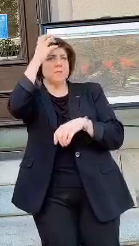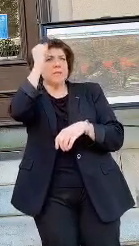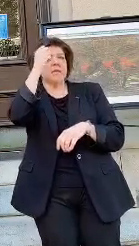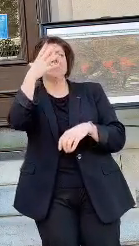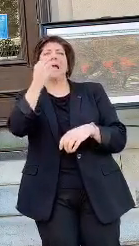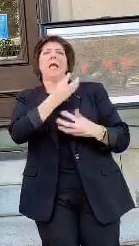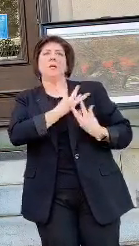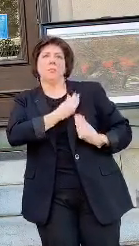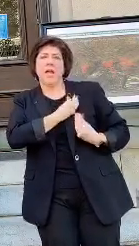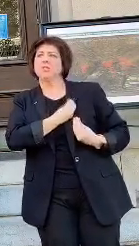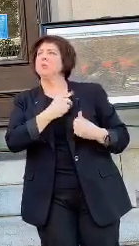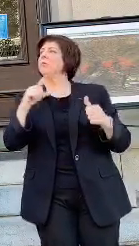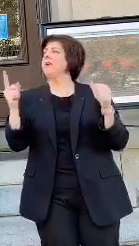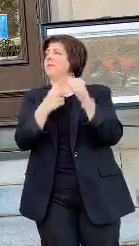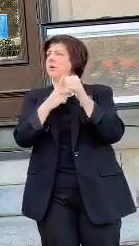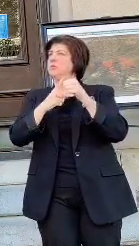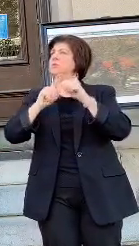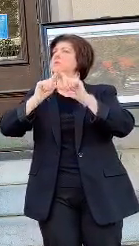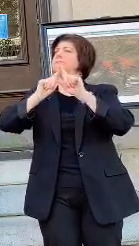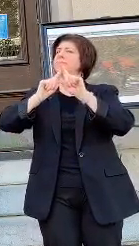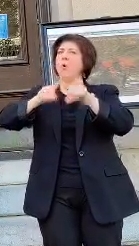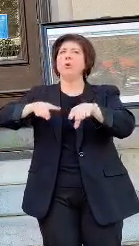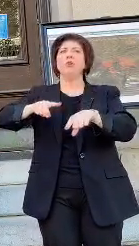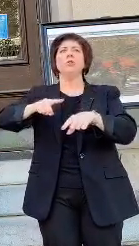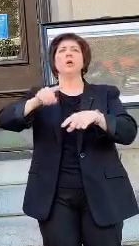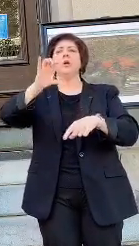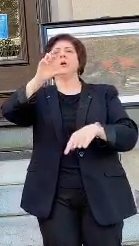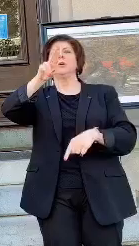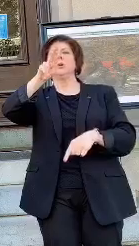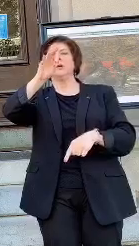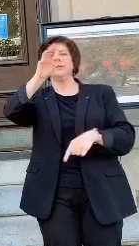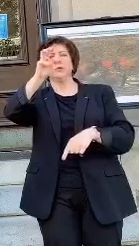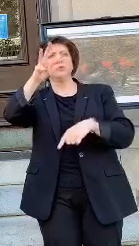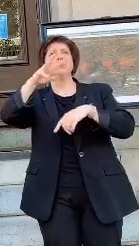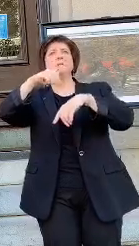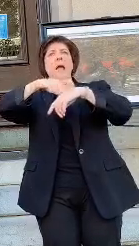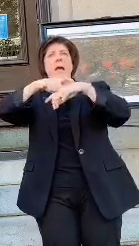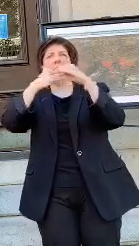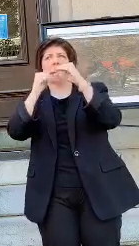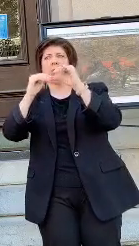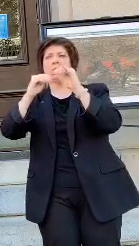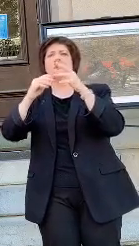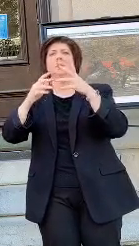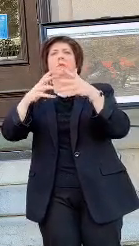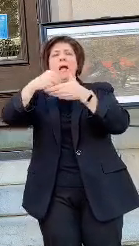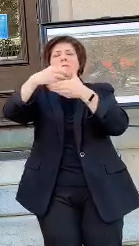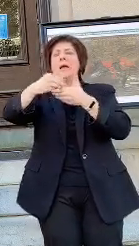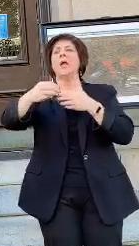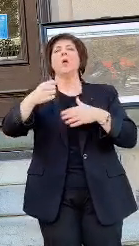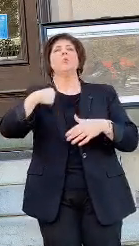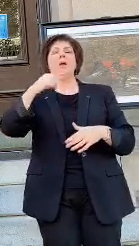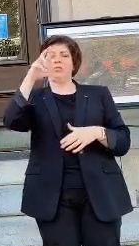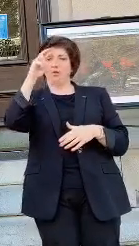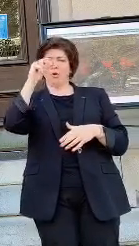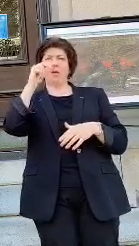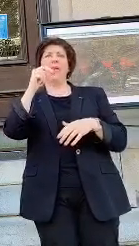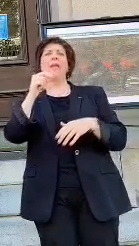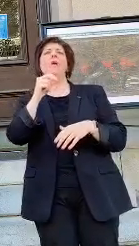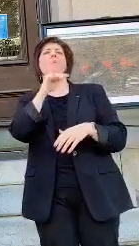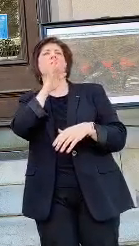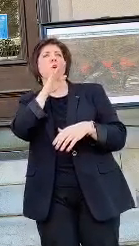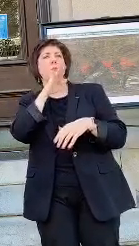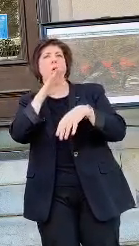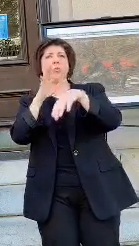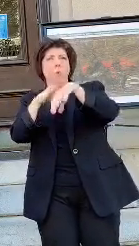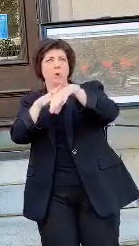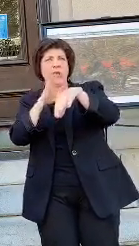when we first initiated the curfew the first night, they had 30 verbal warnings. And even over